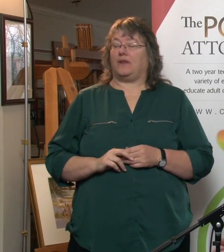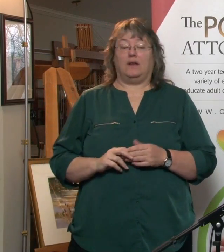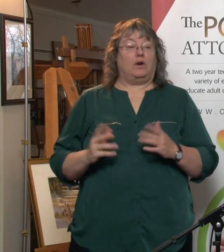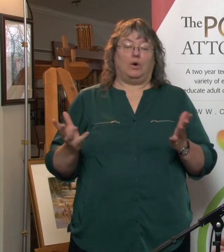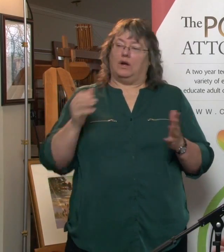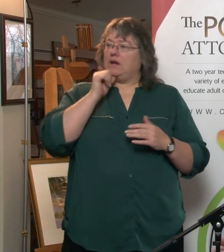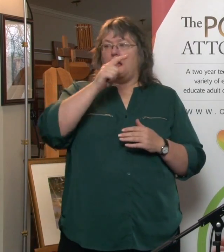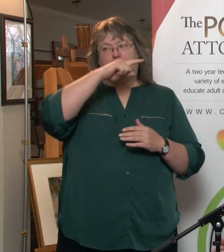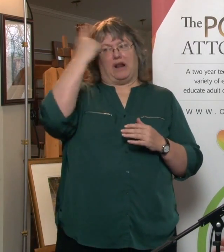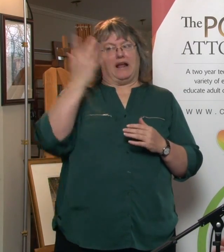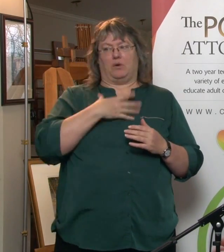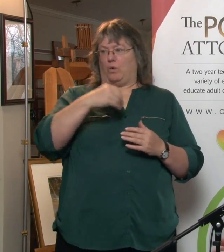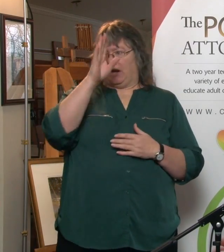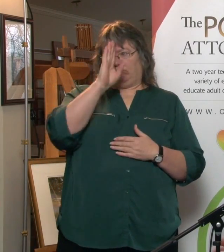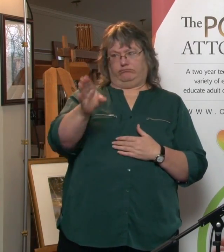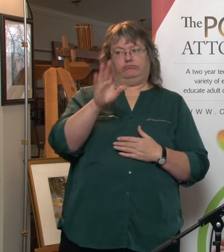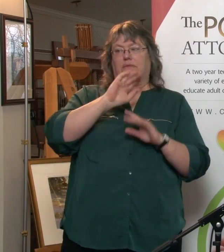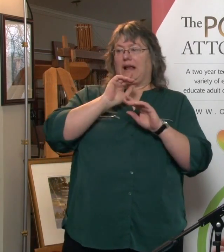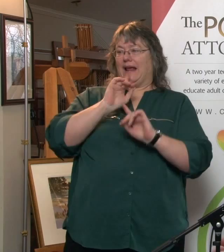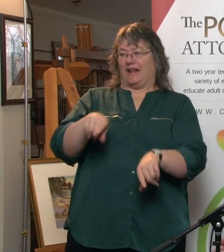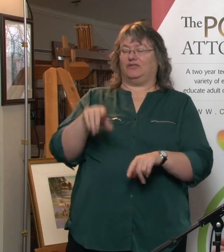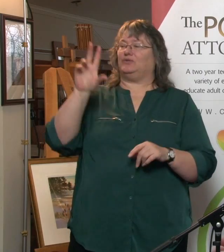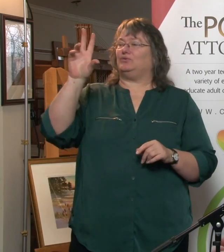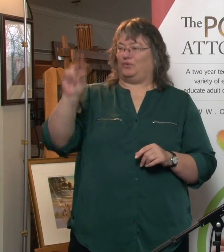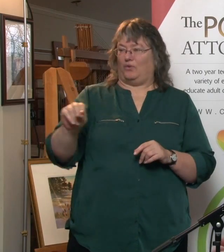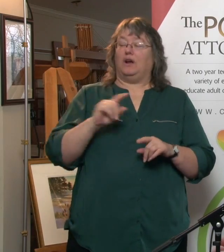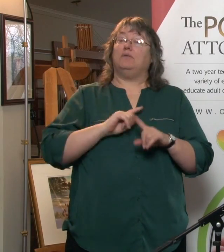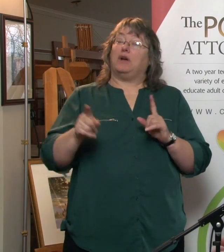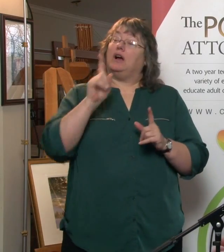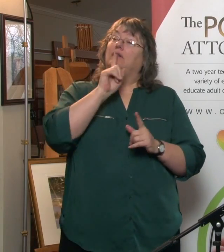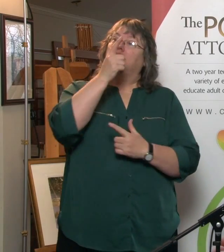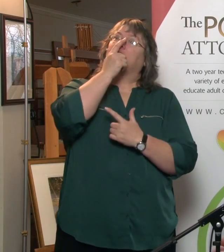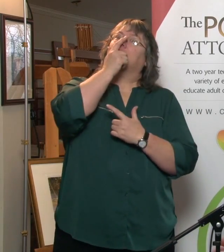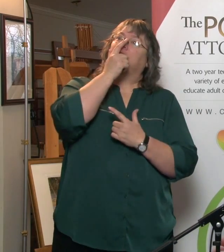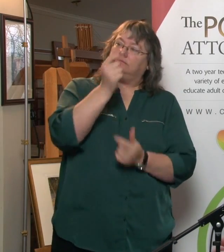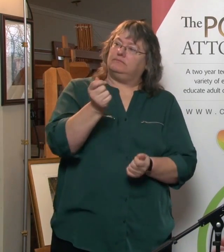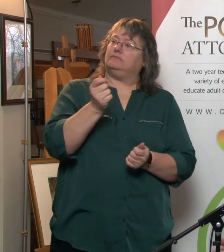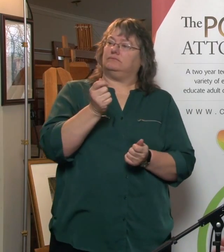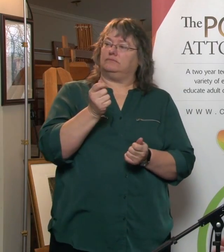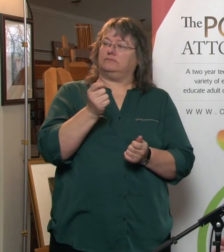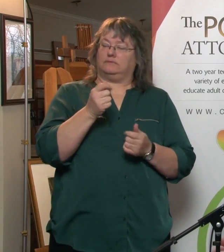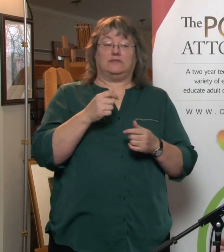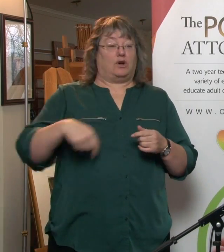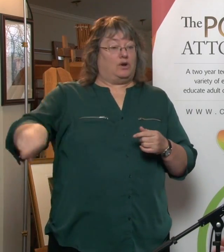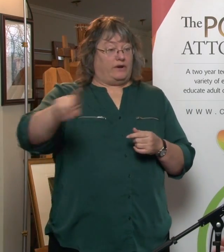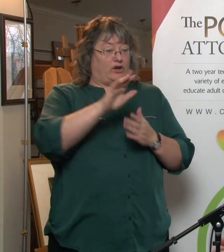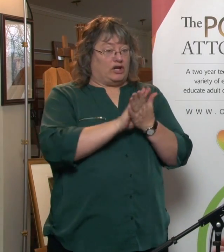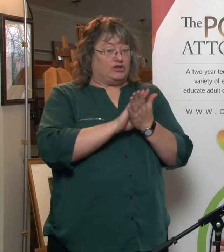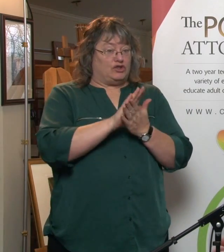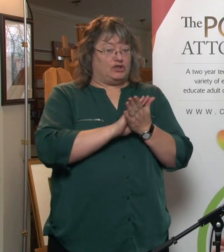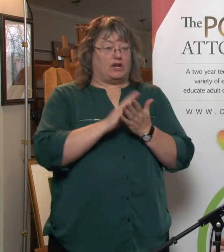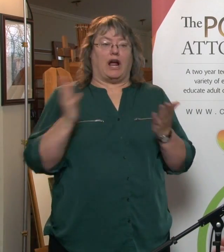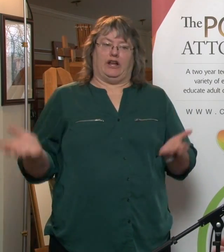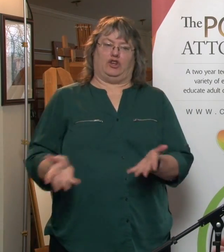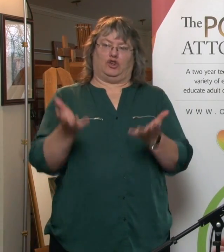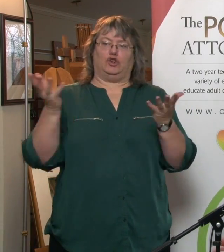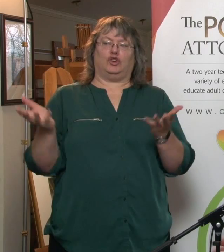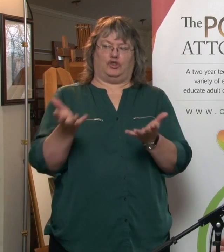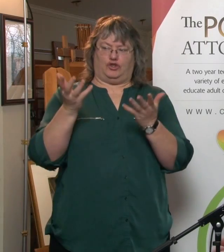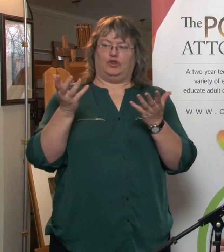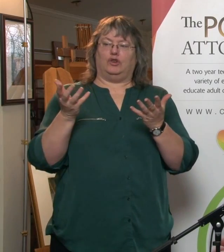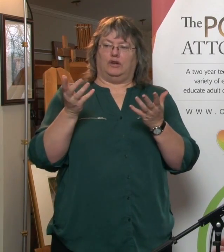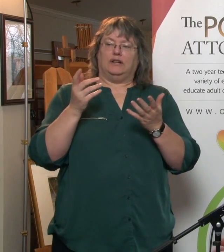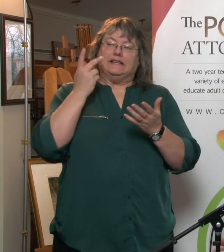not a black and white answer, and it really can be a fascinating field. So if anyone's interested, I encourage anyone just to